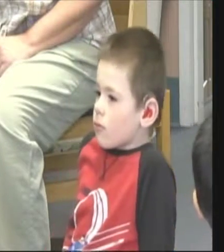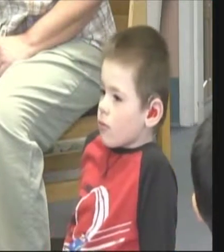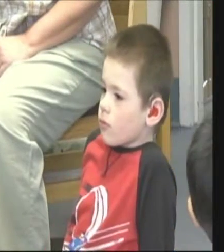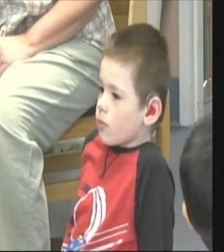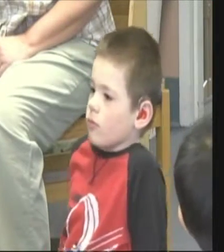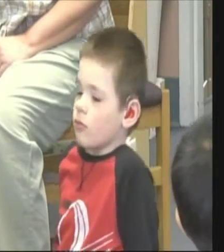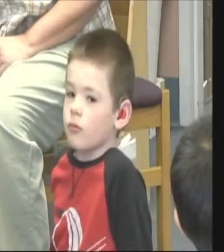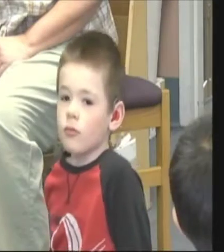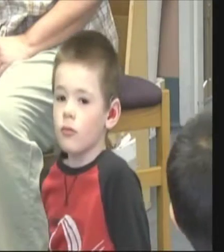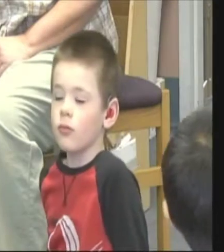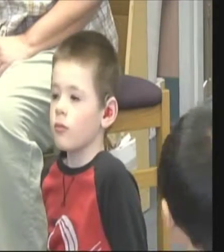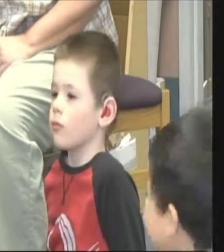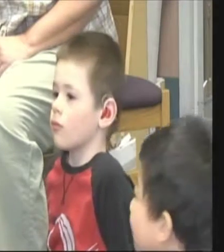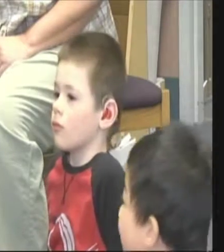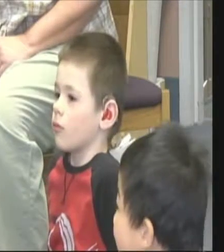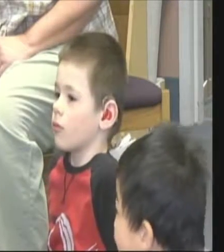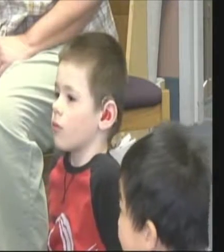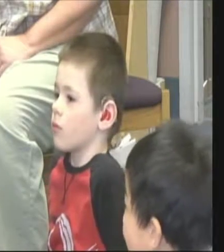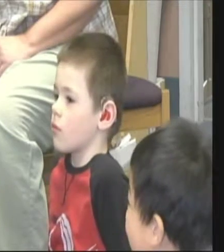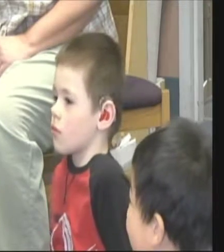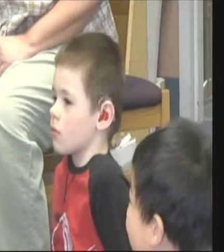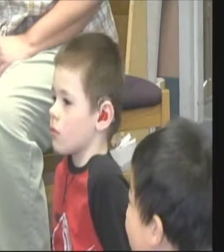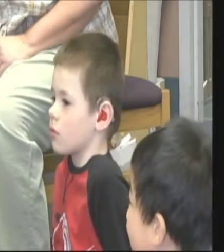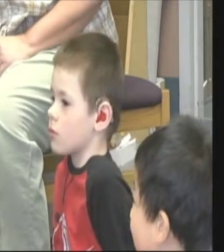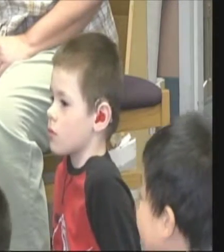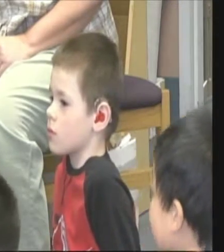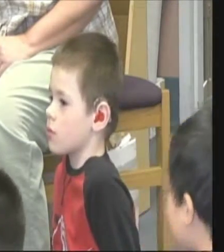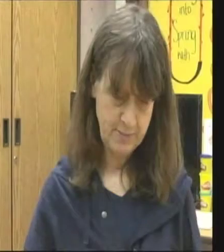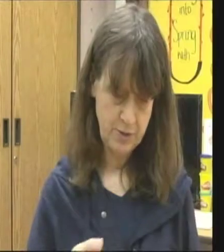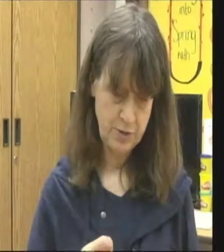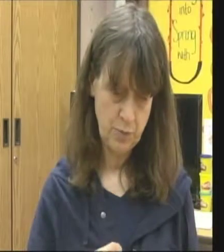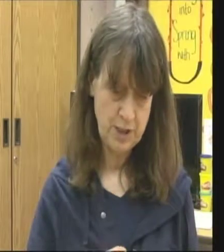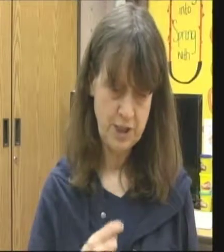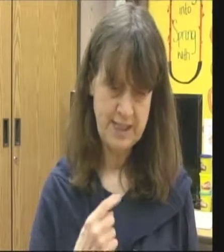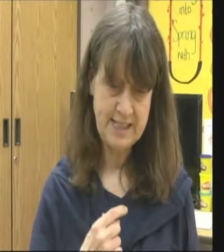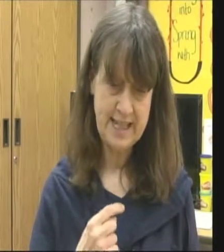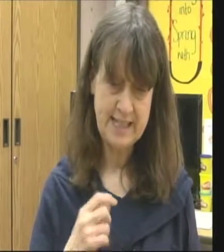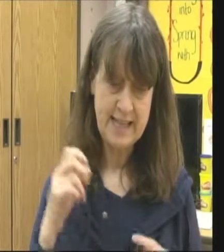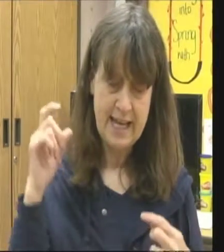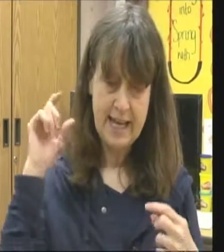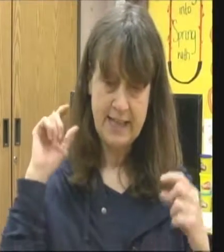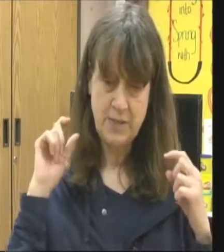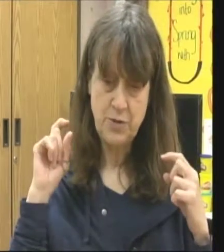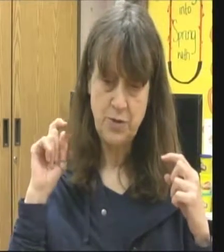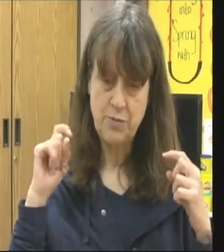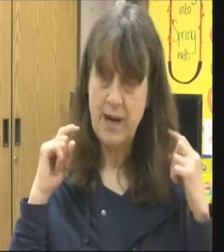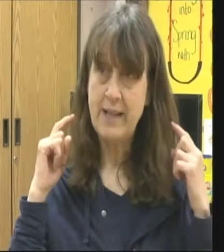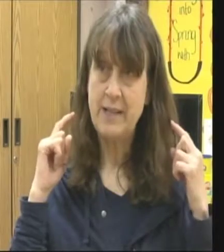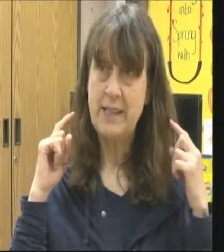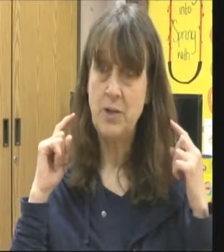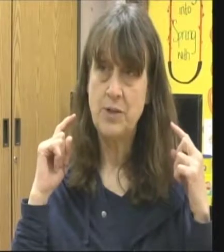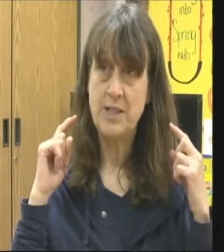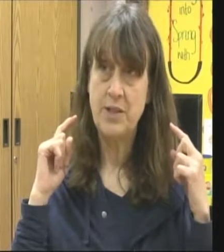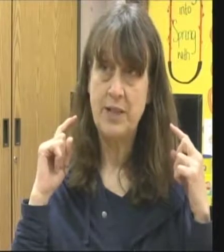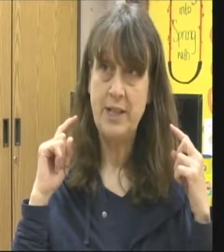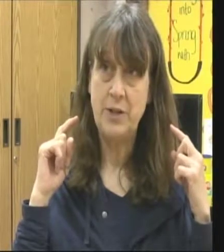of hearing student's special hearing aid. The deaf education teacher Peggy Dargan says traditional hearing aids can be distracting in the classroom.